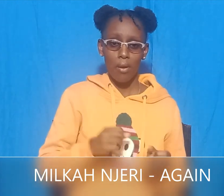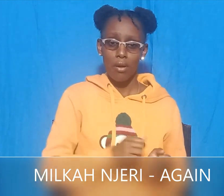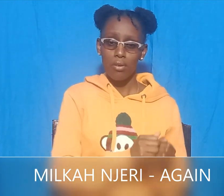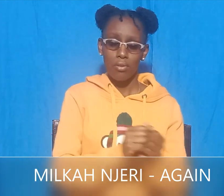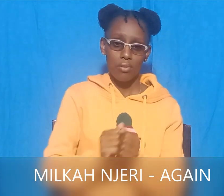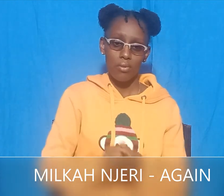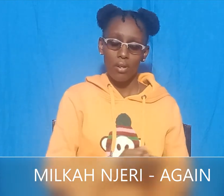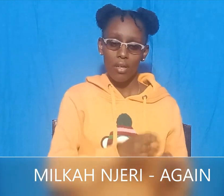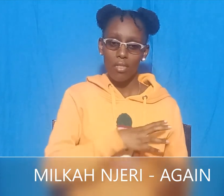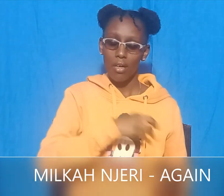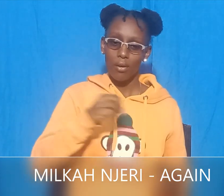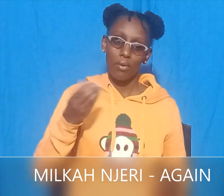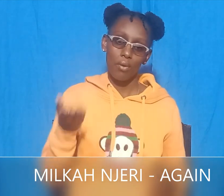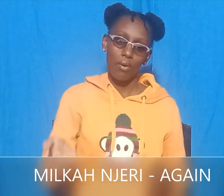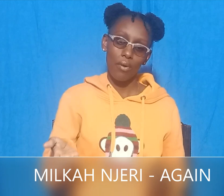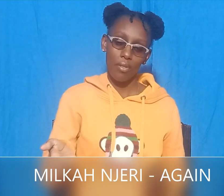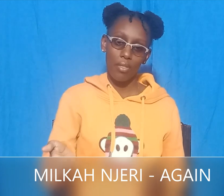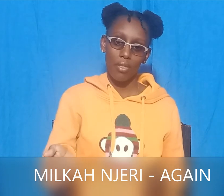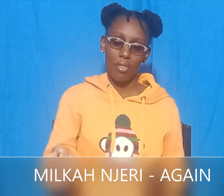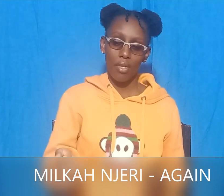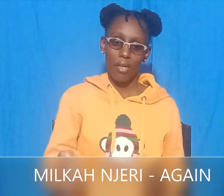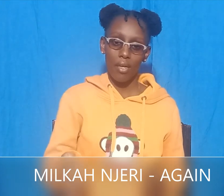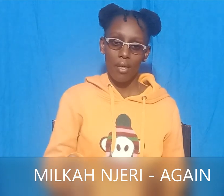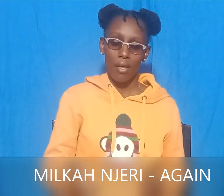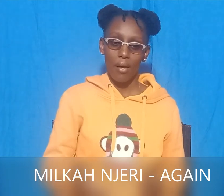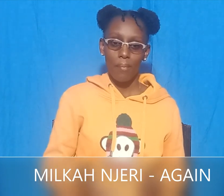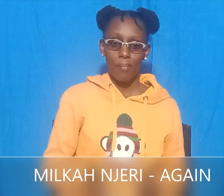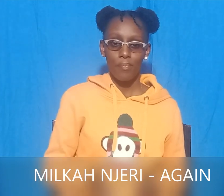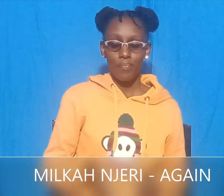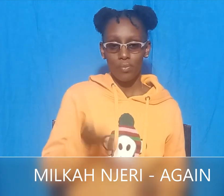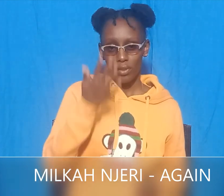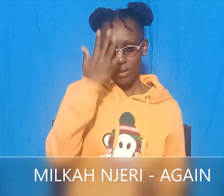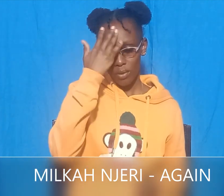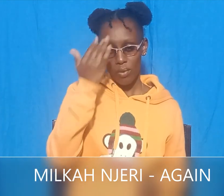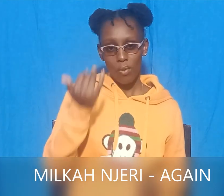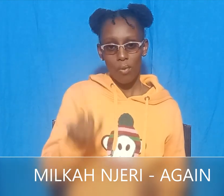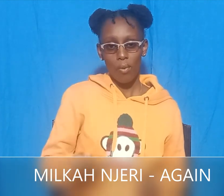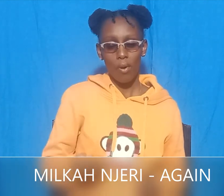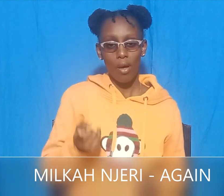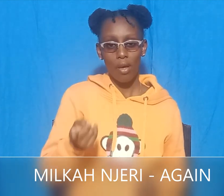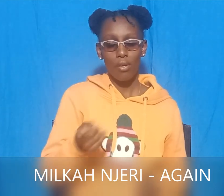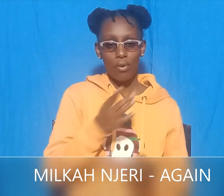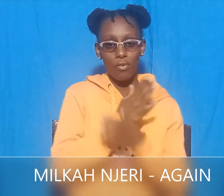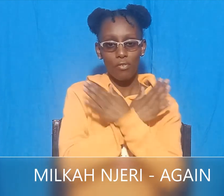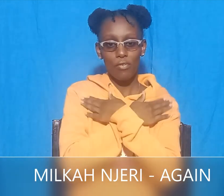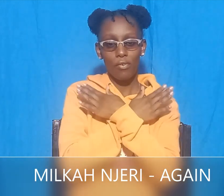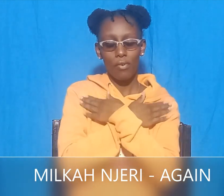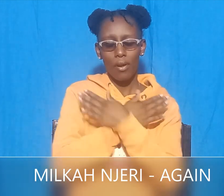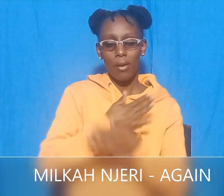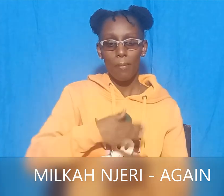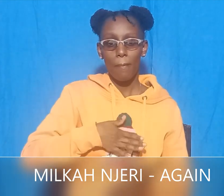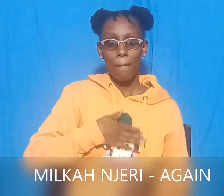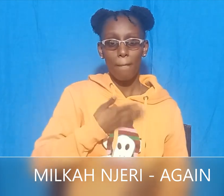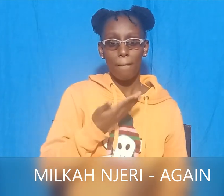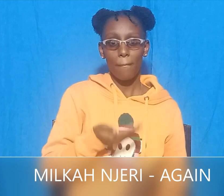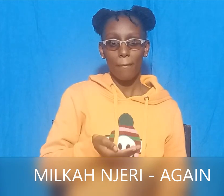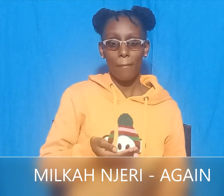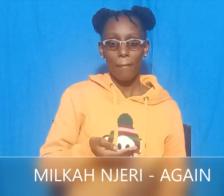him and I am telling it to you. Because you are my friend. The poor monkey